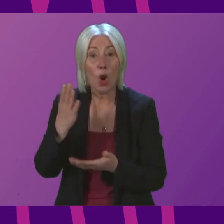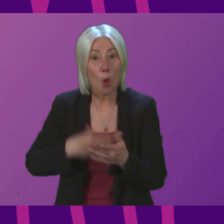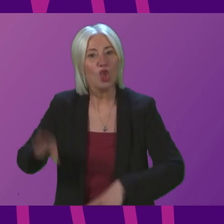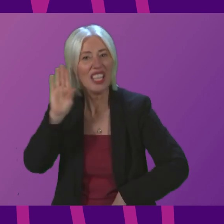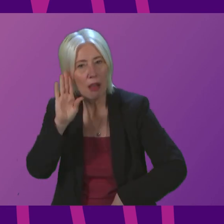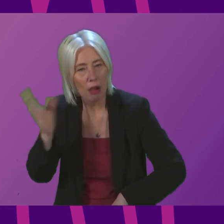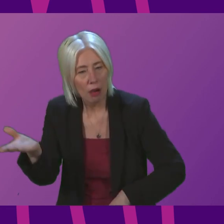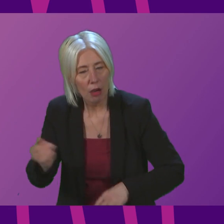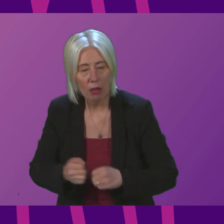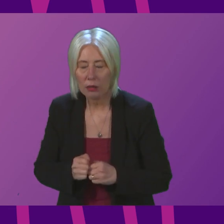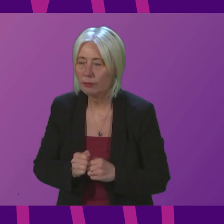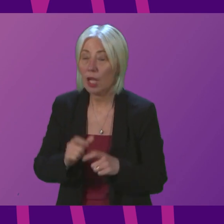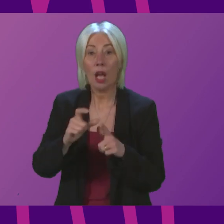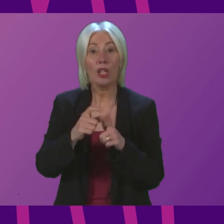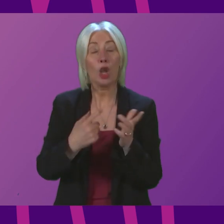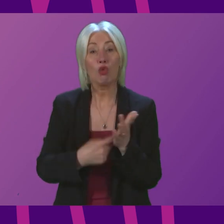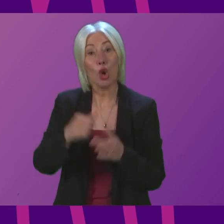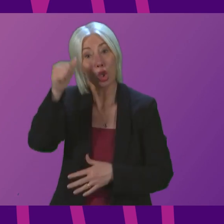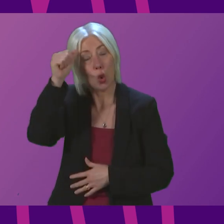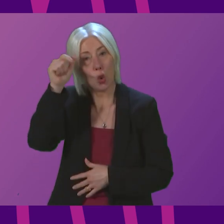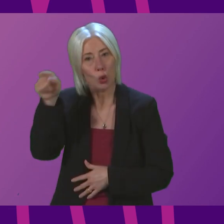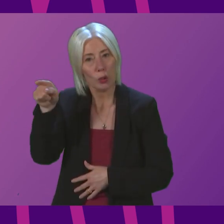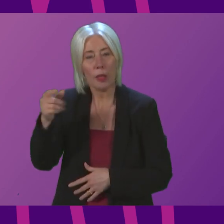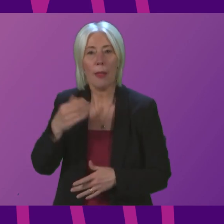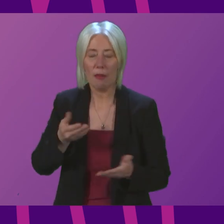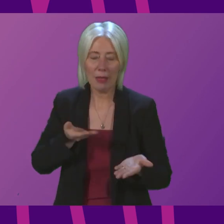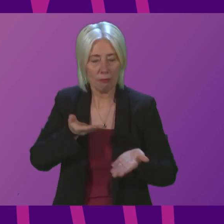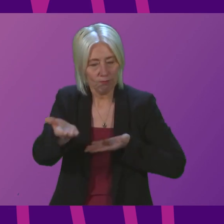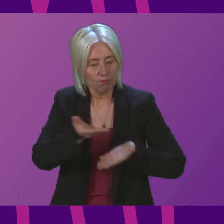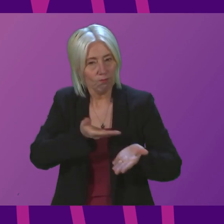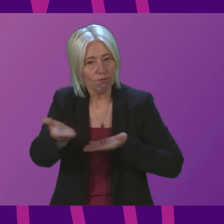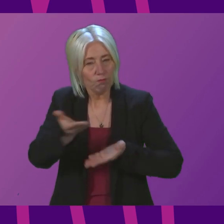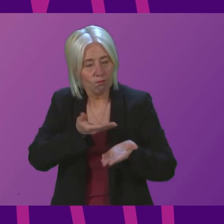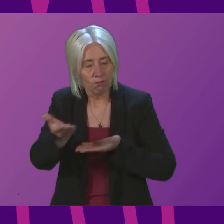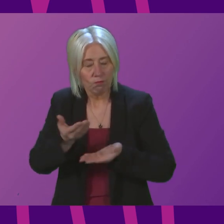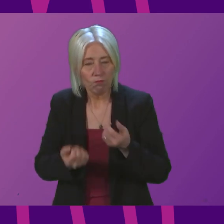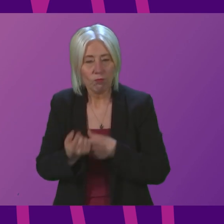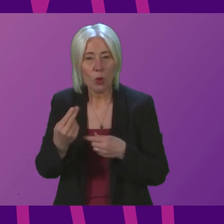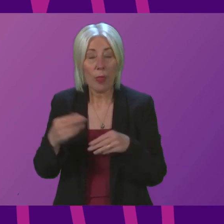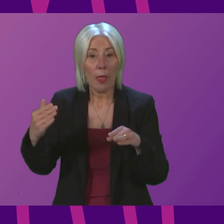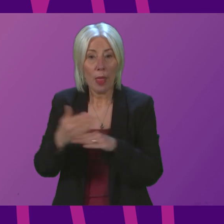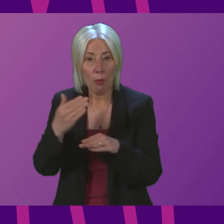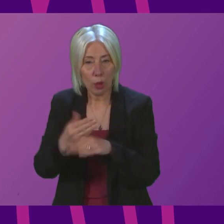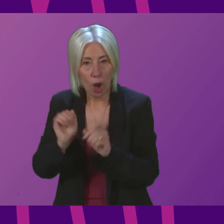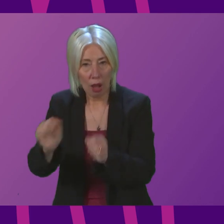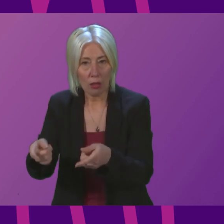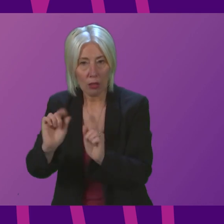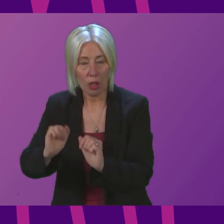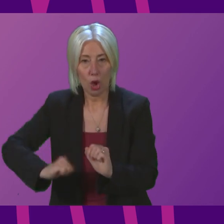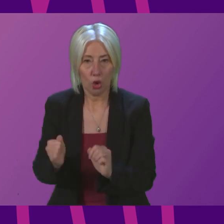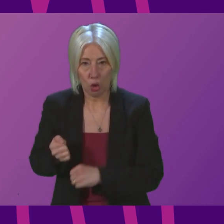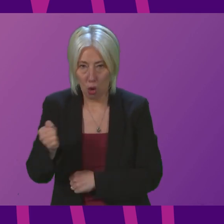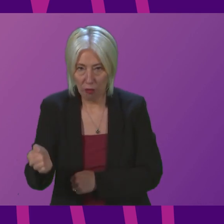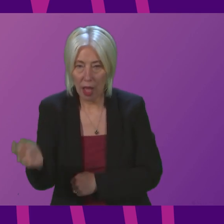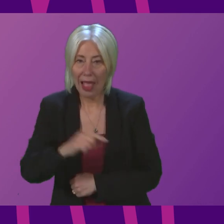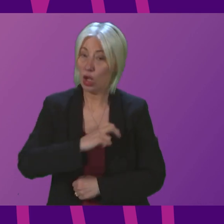Mr Ross knows full well that there are negotiations underway between the employers Scotrail and